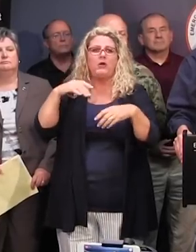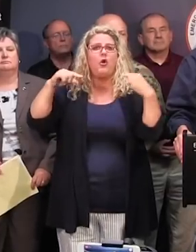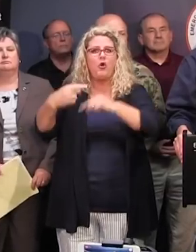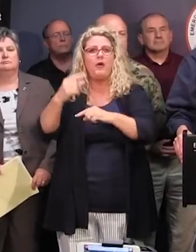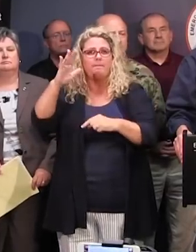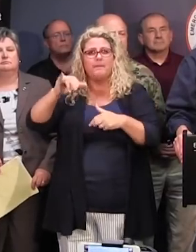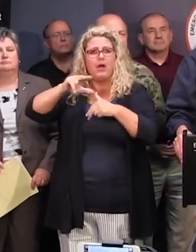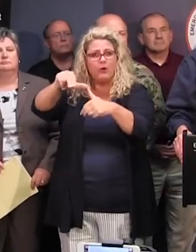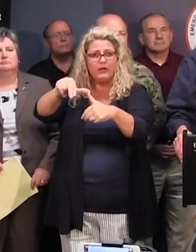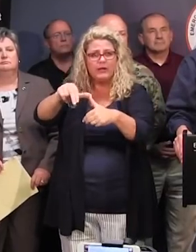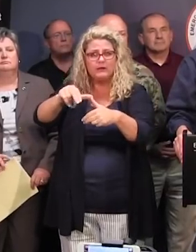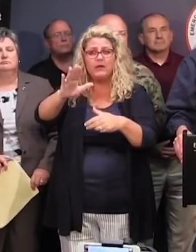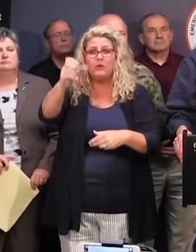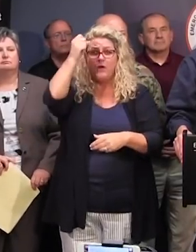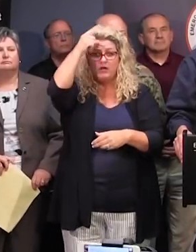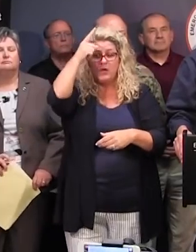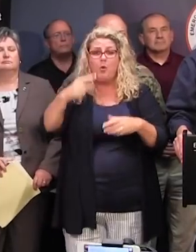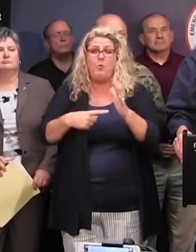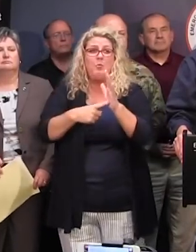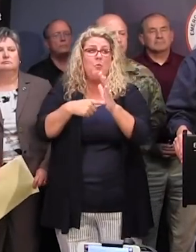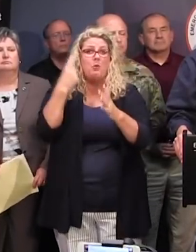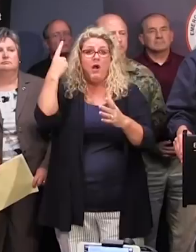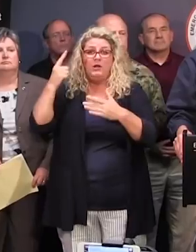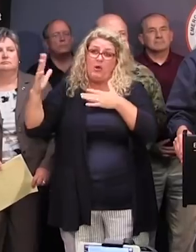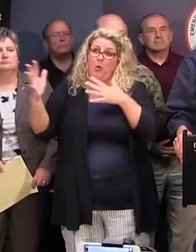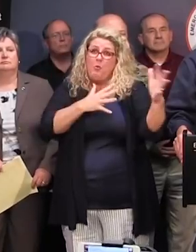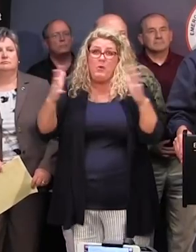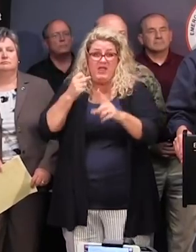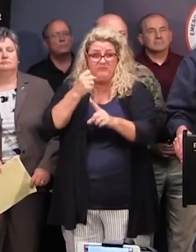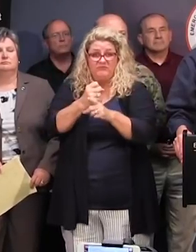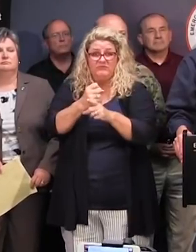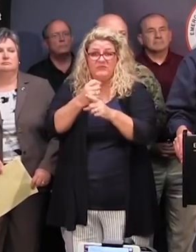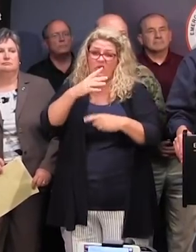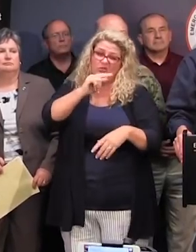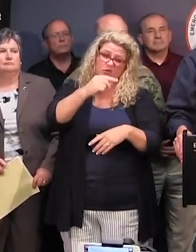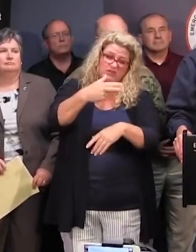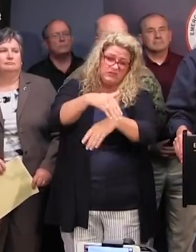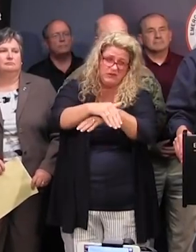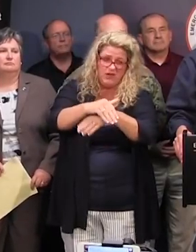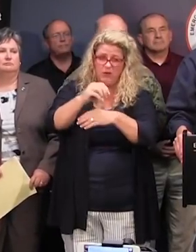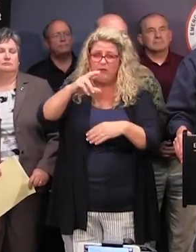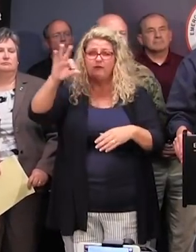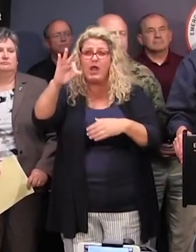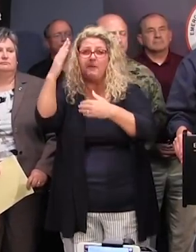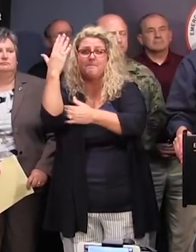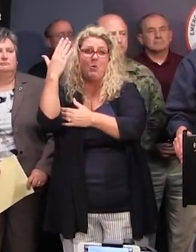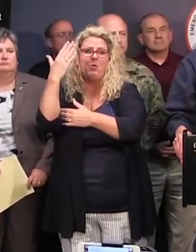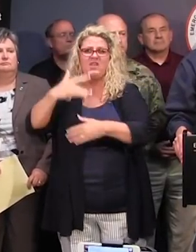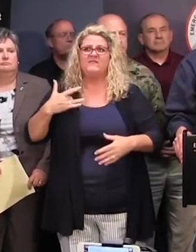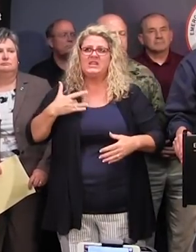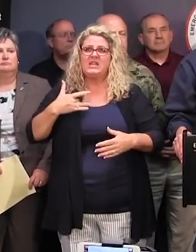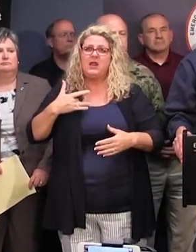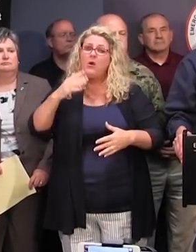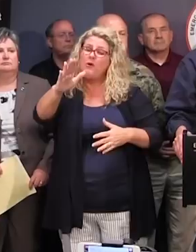Once that hurricane hits, once those high winds get here, whether it's Thursday night or sometime Friday morning, once they get here, it will